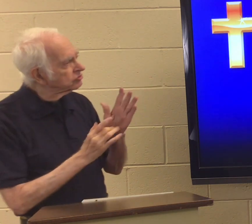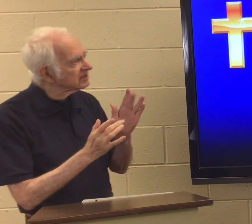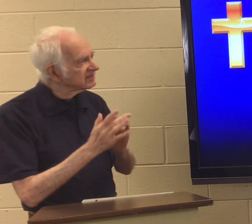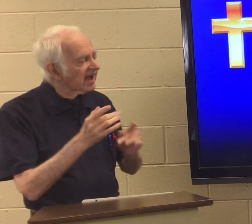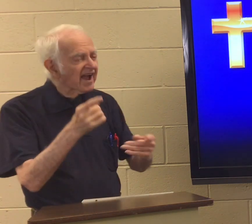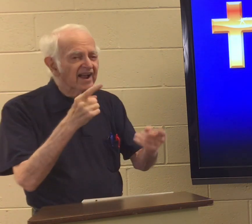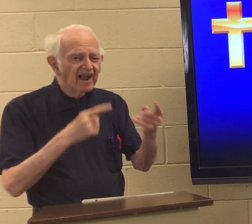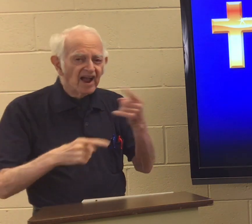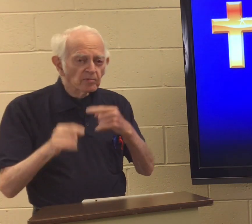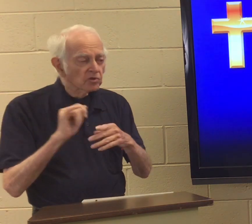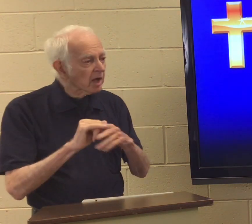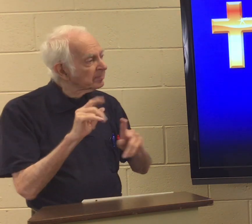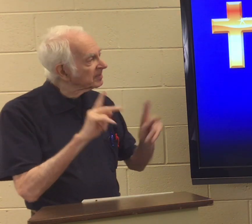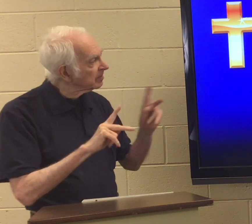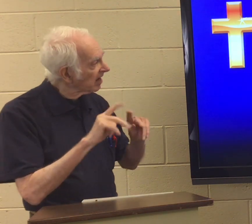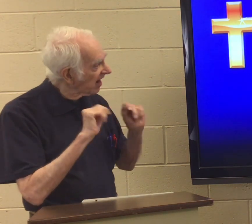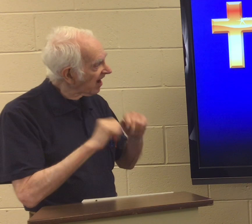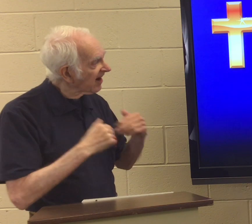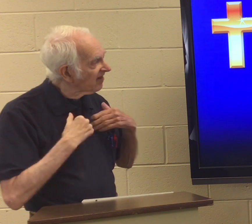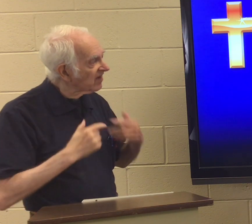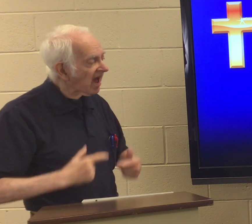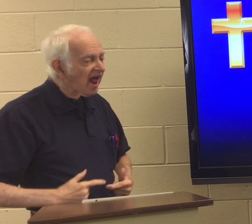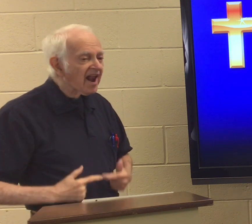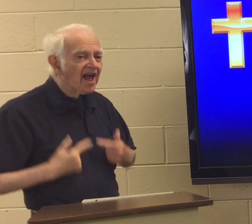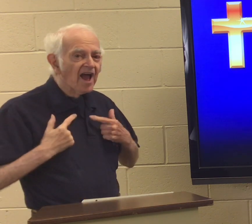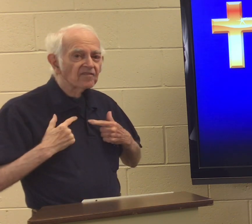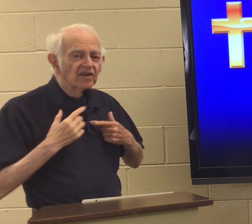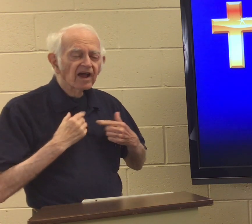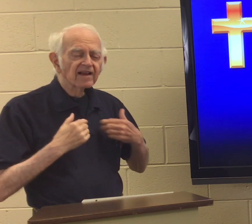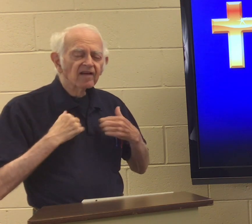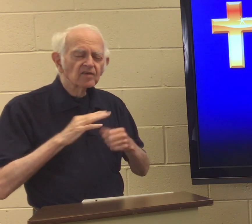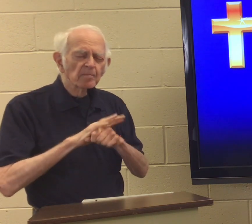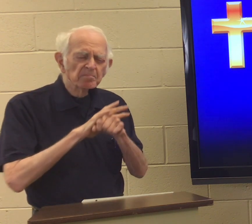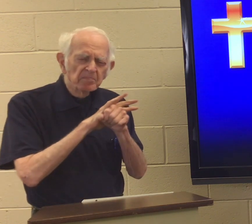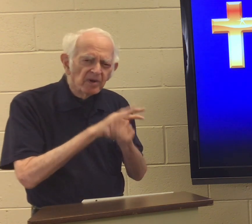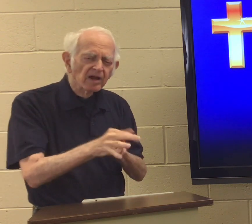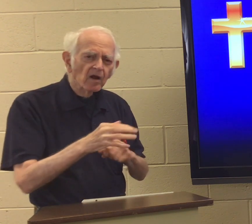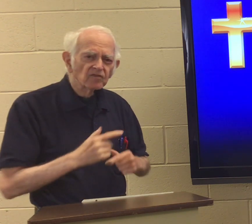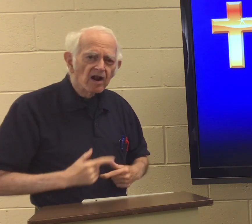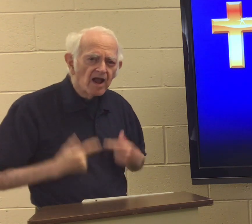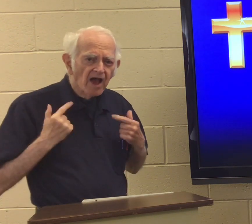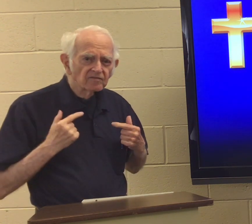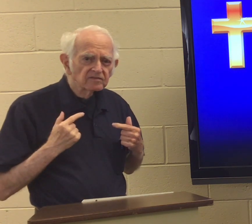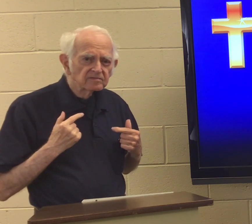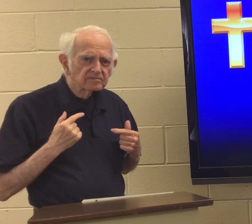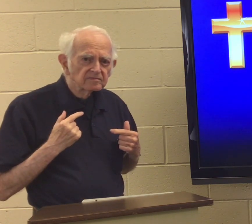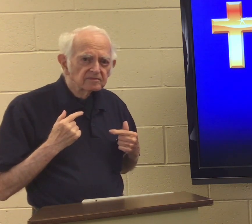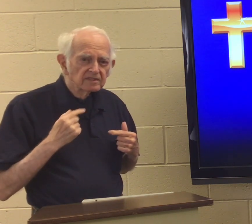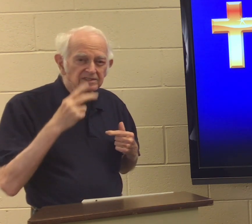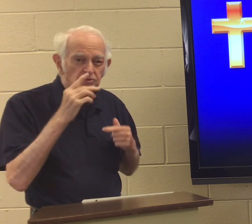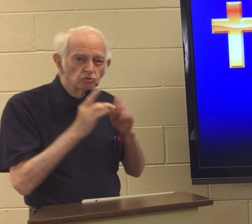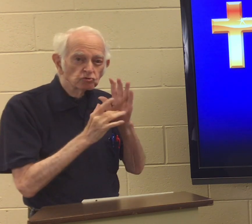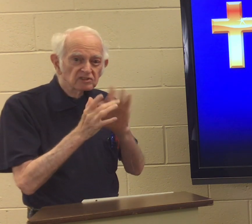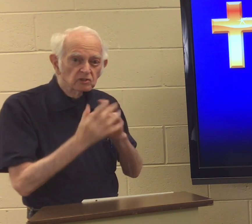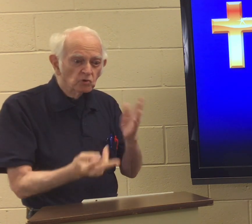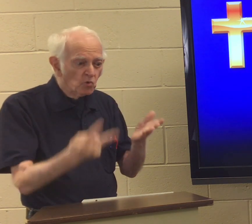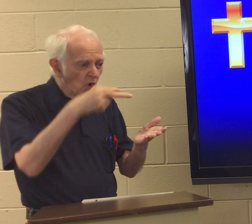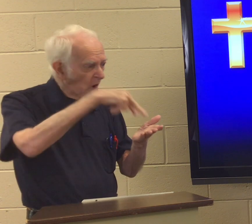Jesus came that people can have life and have plenty of life. See,